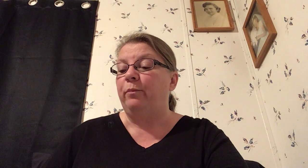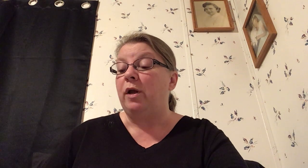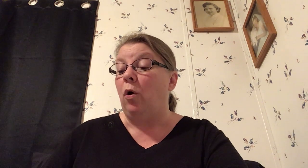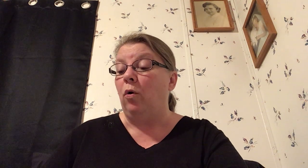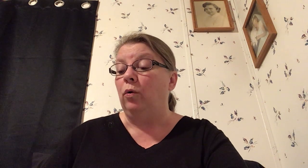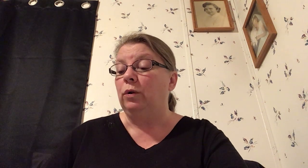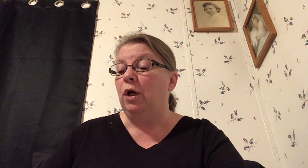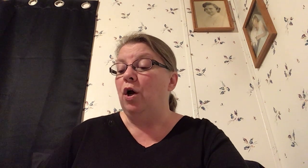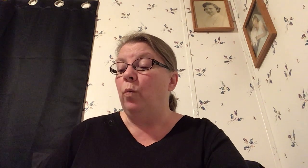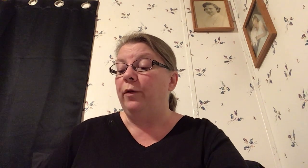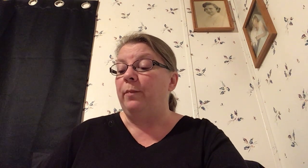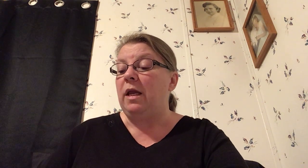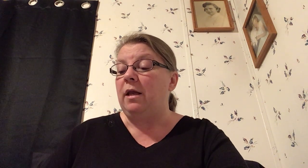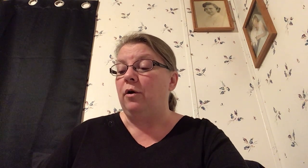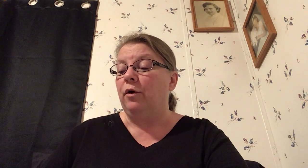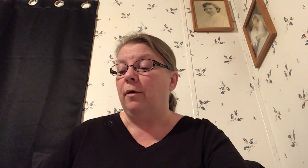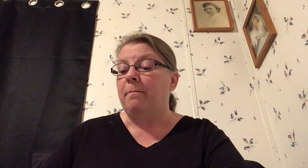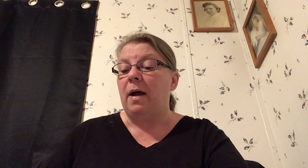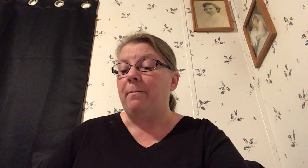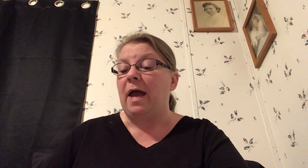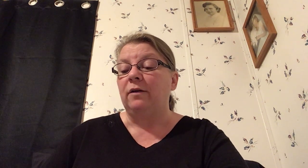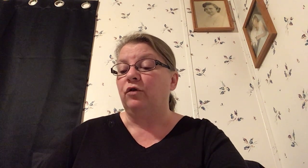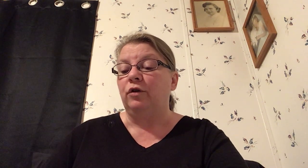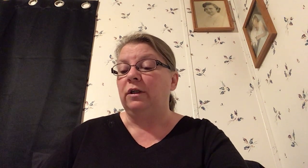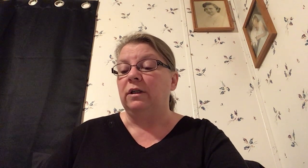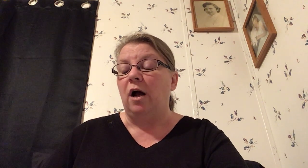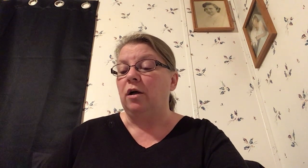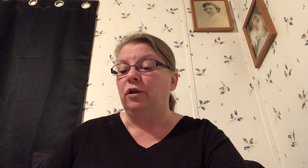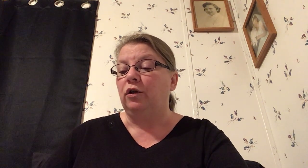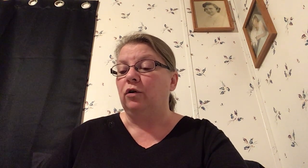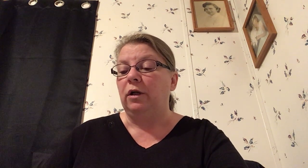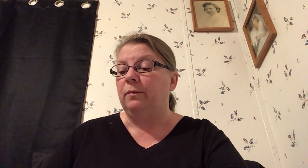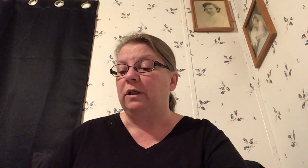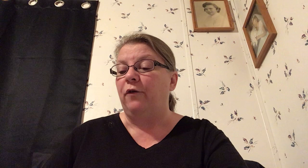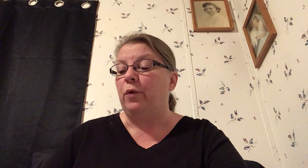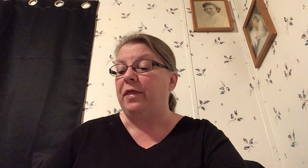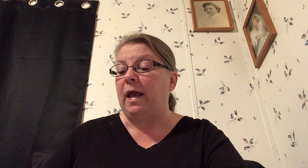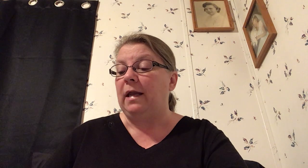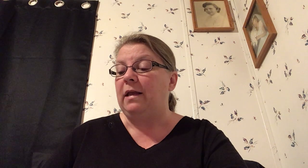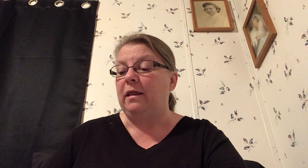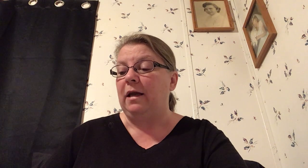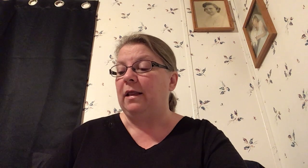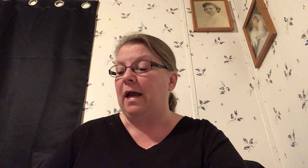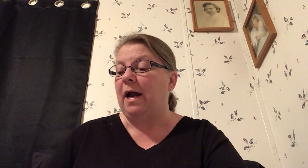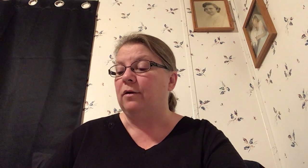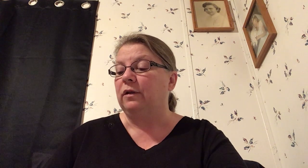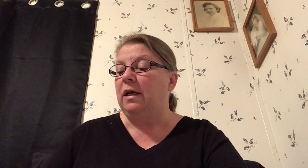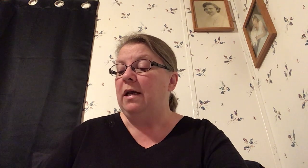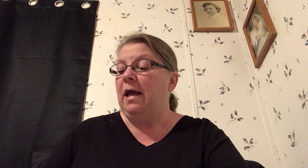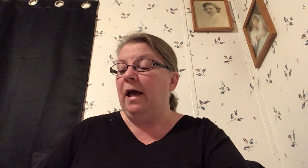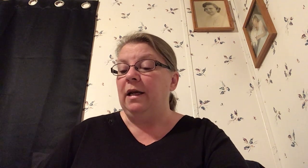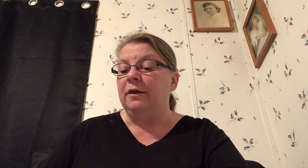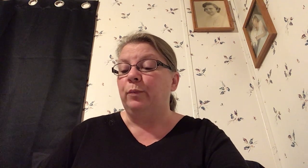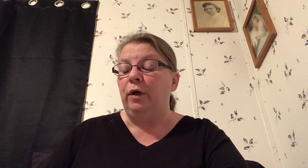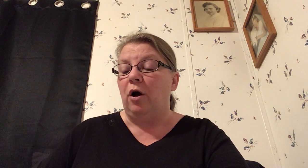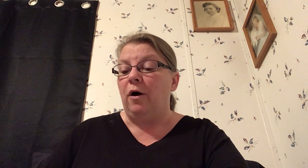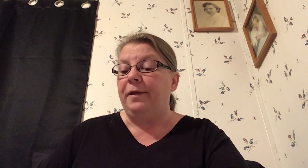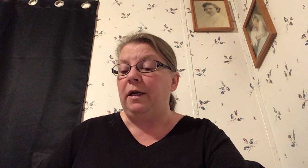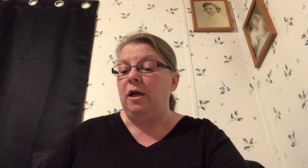behold with me here my master does not concern himself with anything in the house and he has put all that he